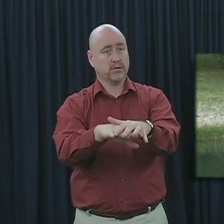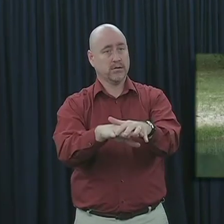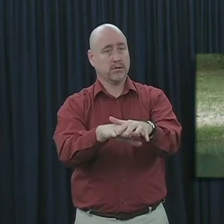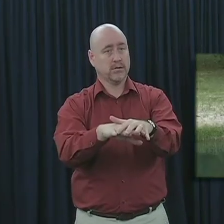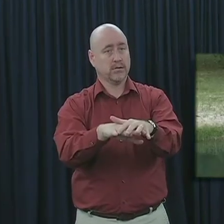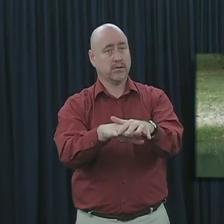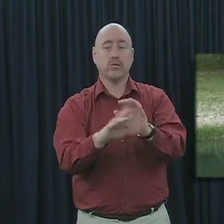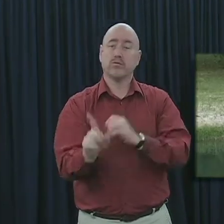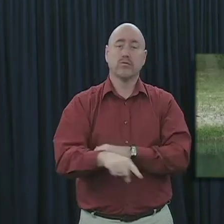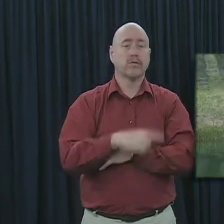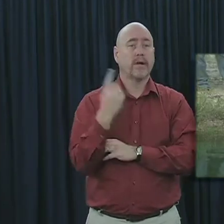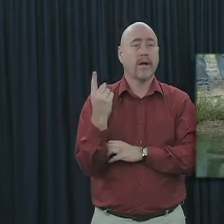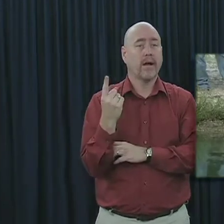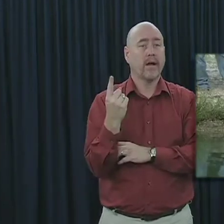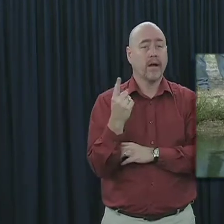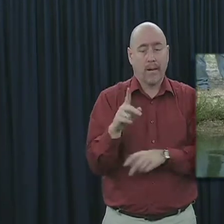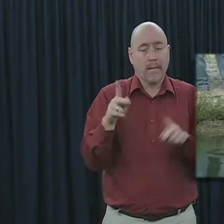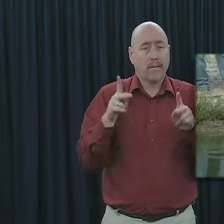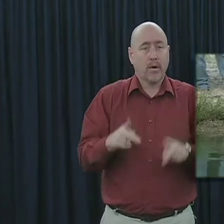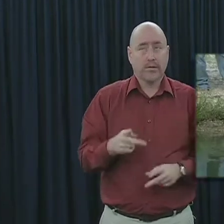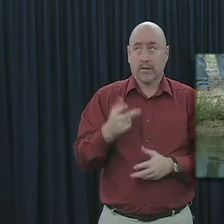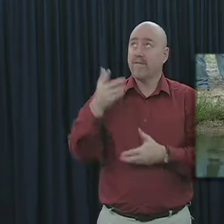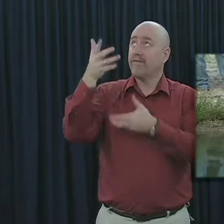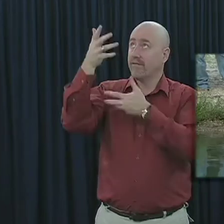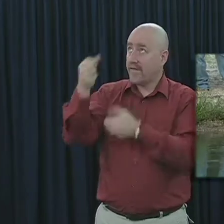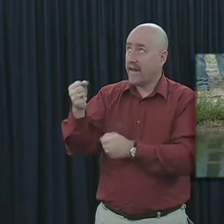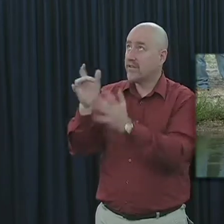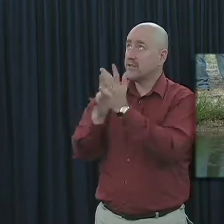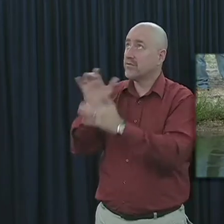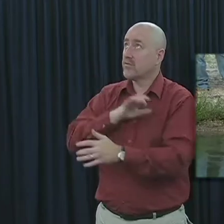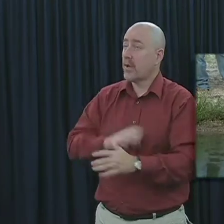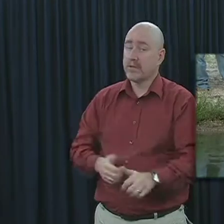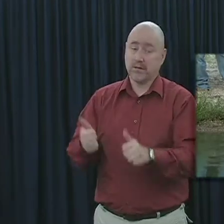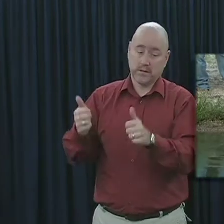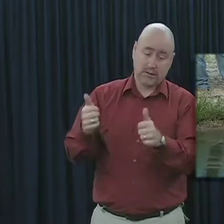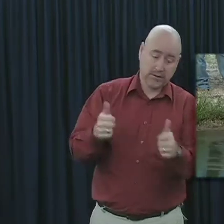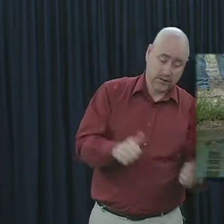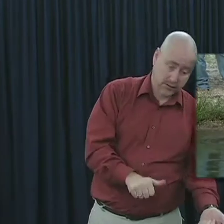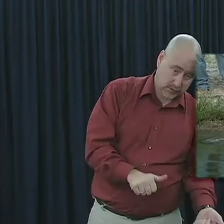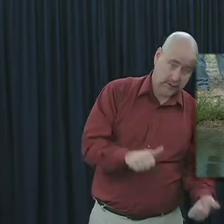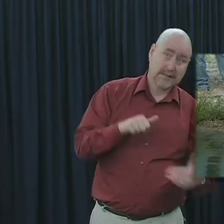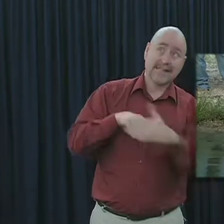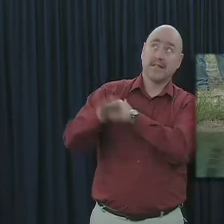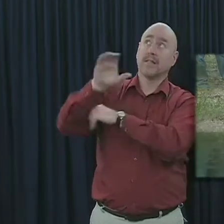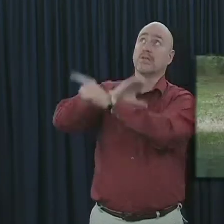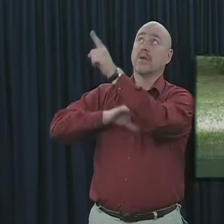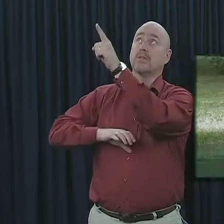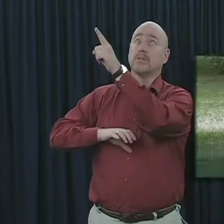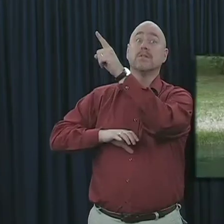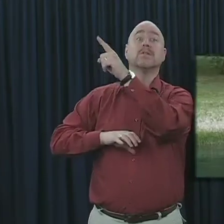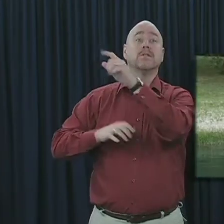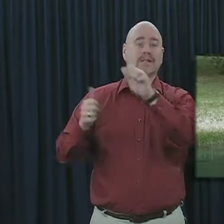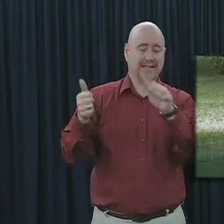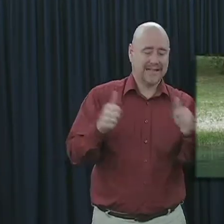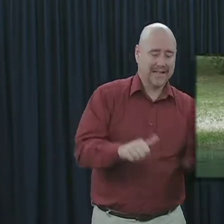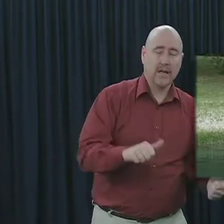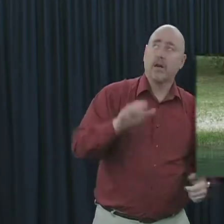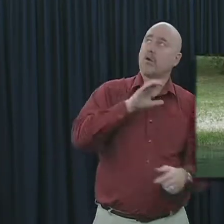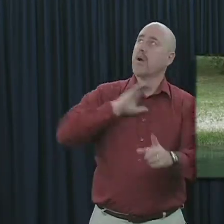When today, a person through faith in Christ Jesus is baptized into Christ, they are thereby clothed with Christ